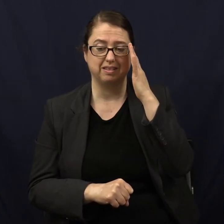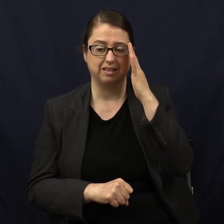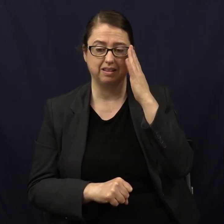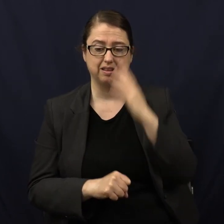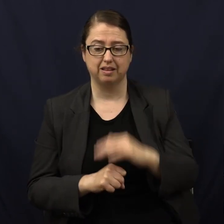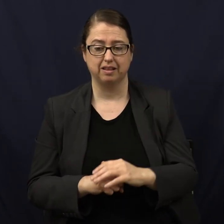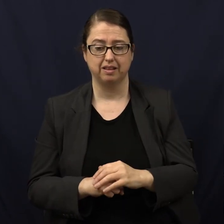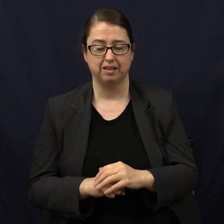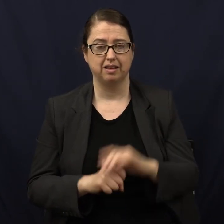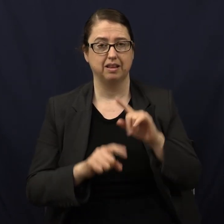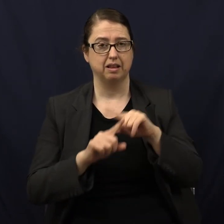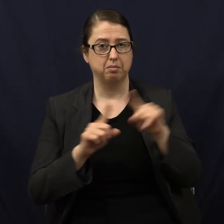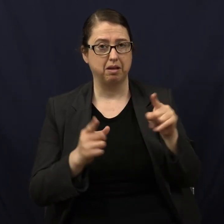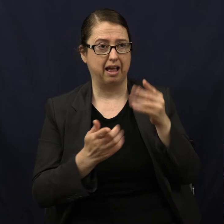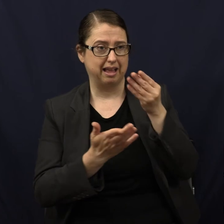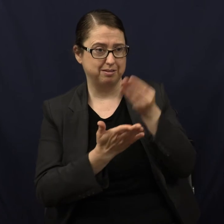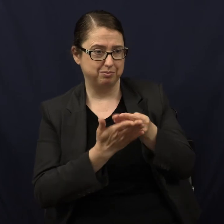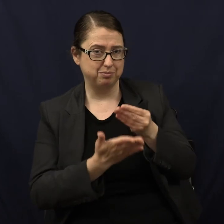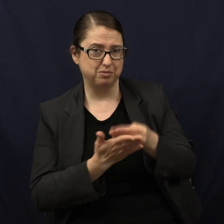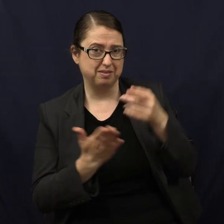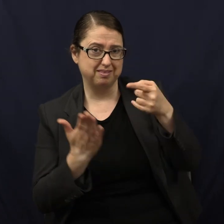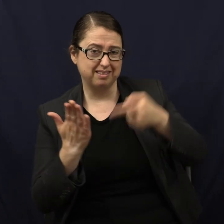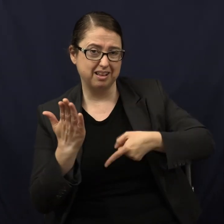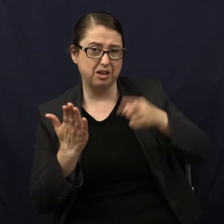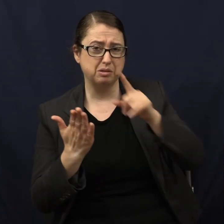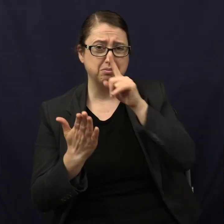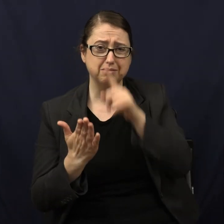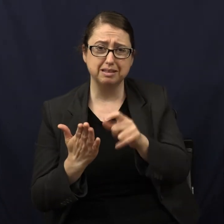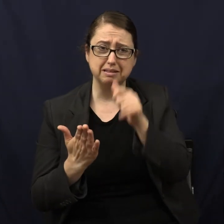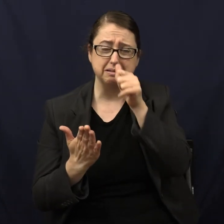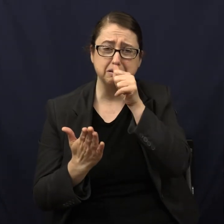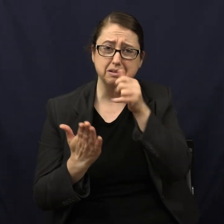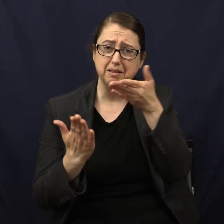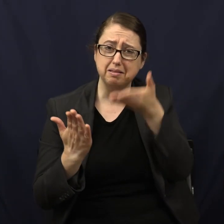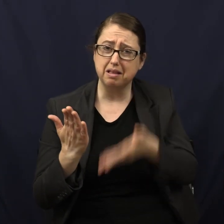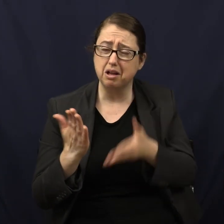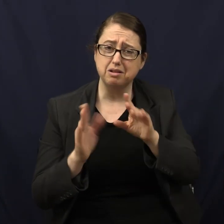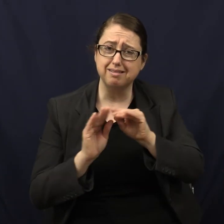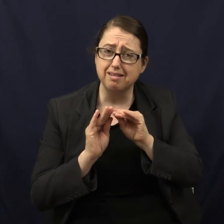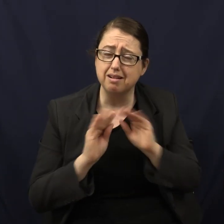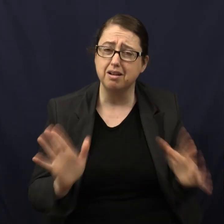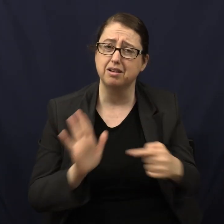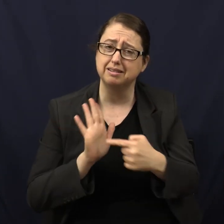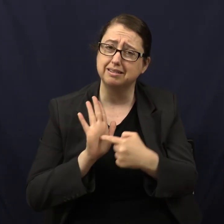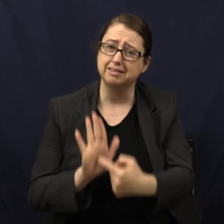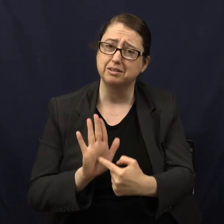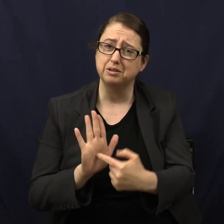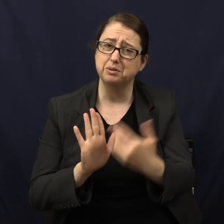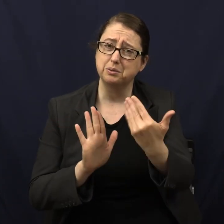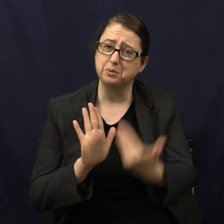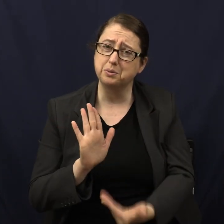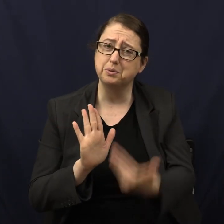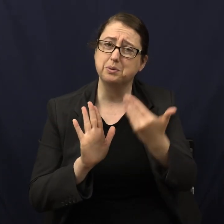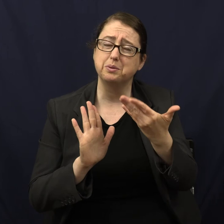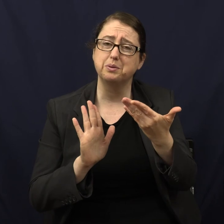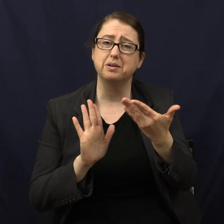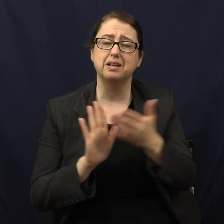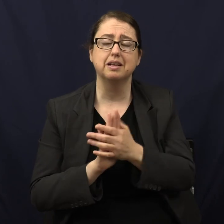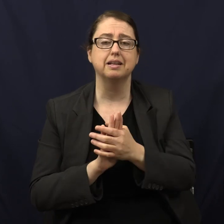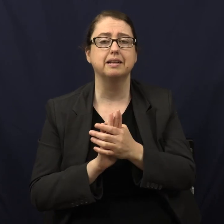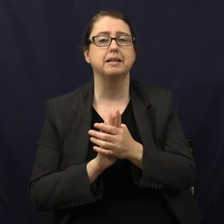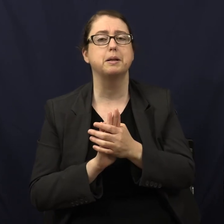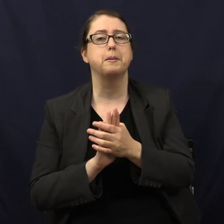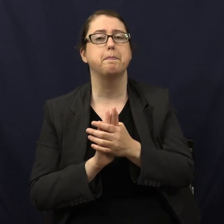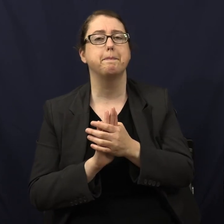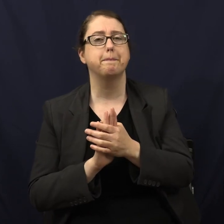But the evidence is there. The secrets are there in plain sight. But perhaps there's